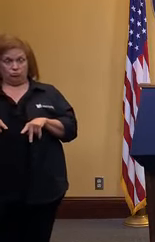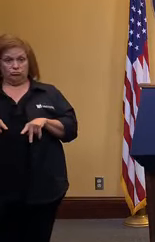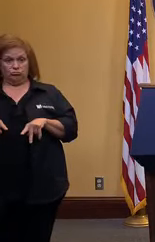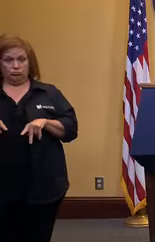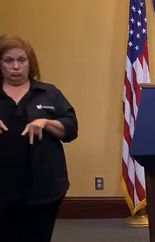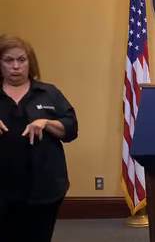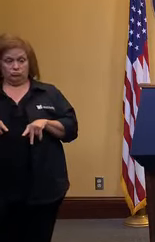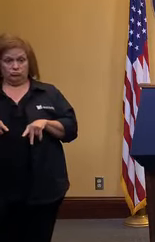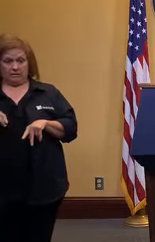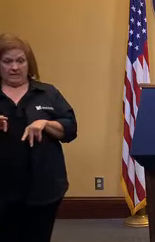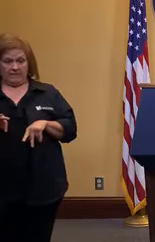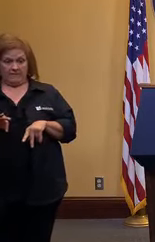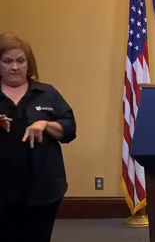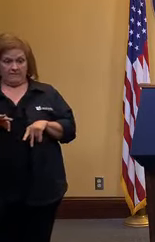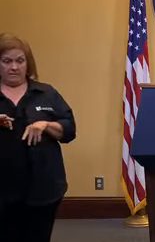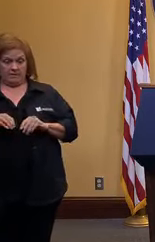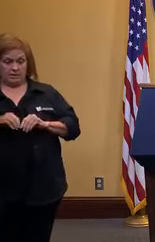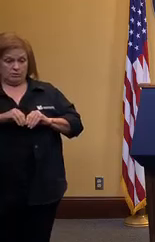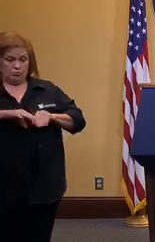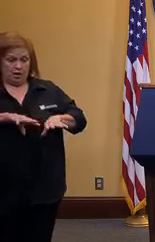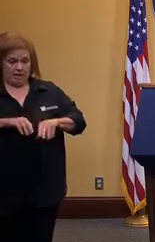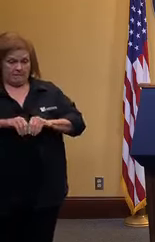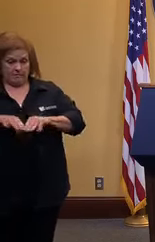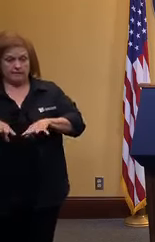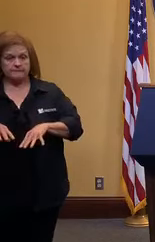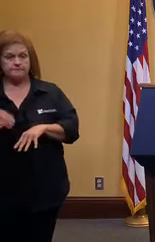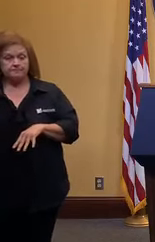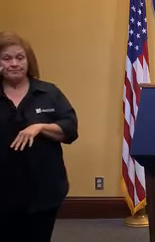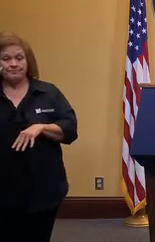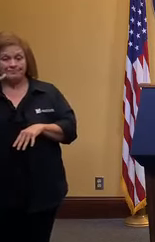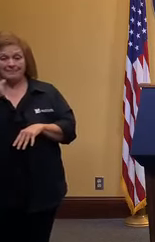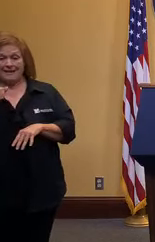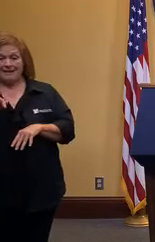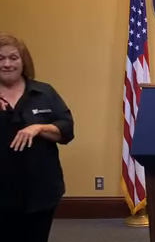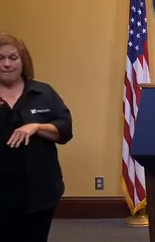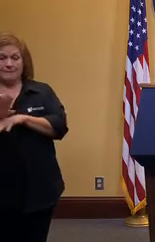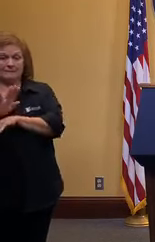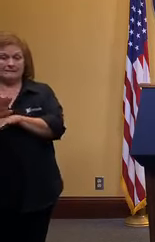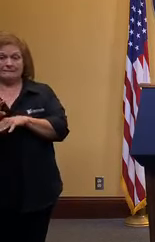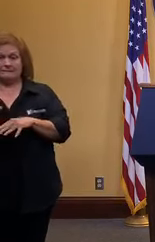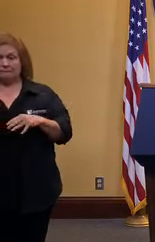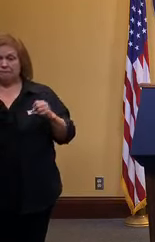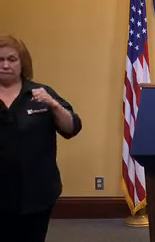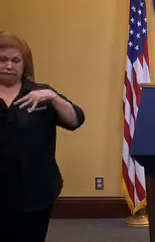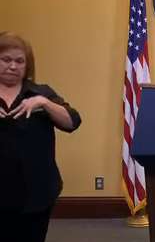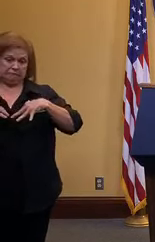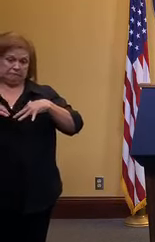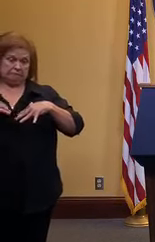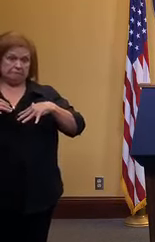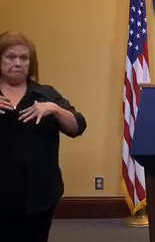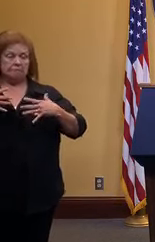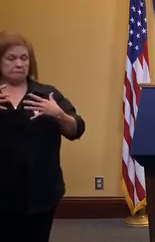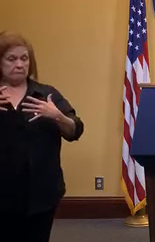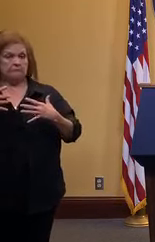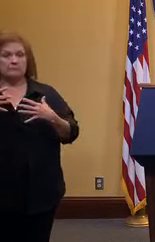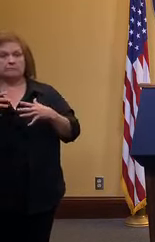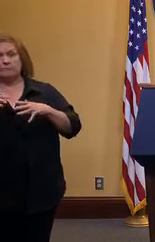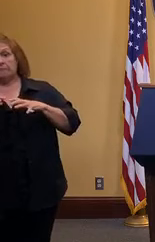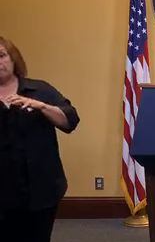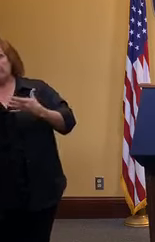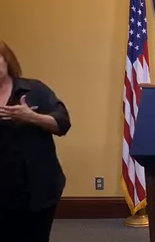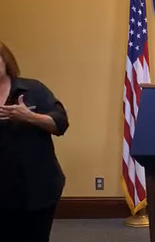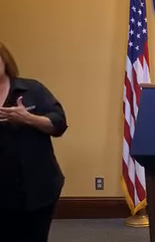um we do expect that if it is a high intensity contact business there might be some some more requirements of them